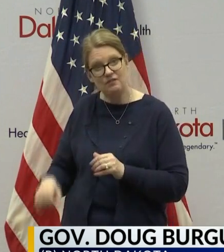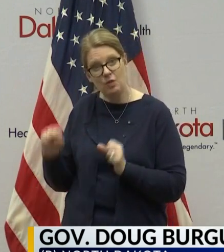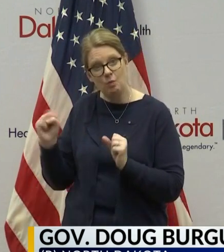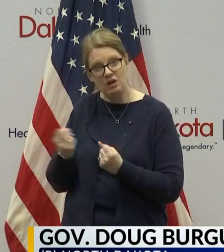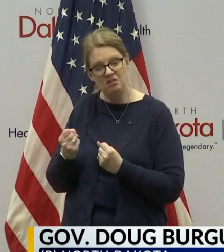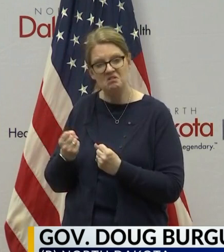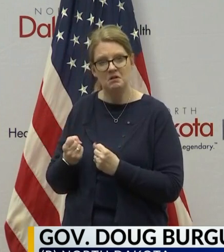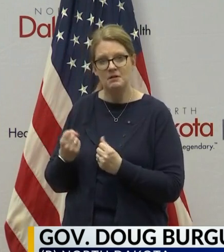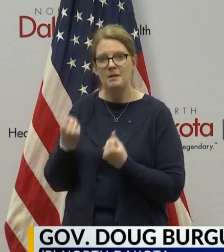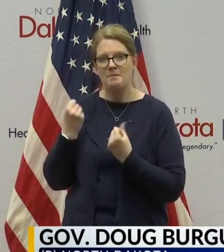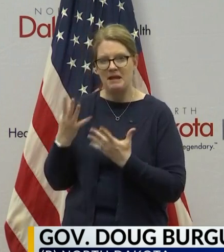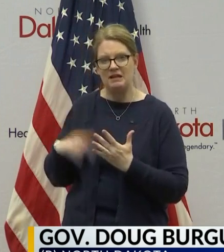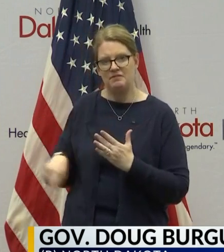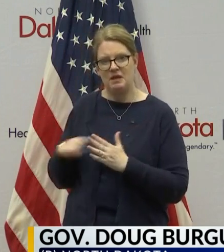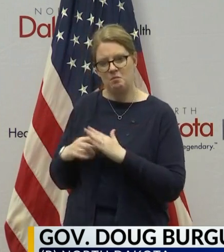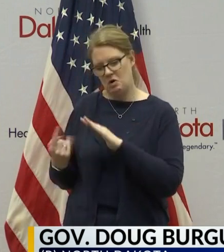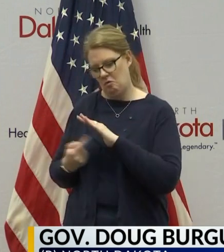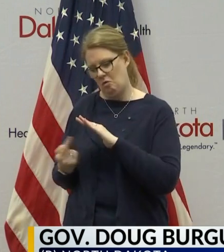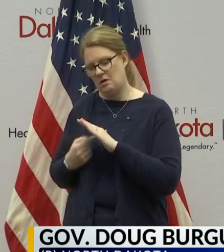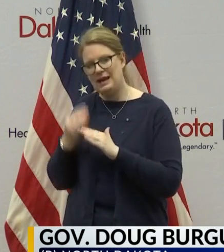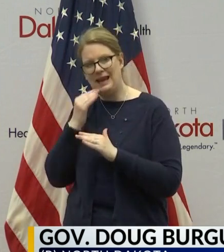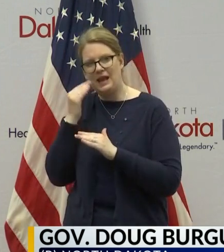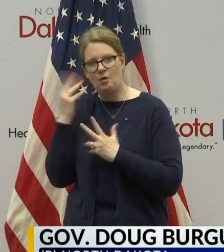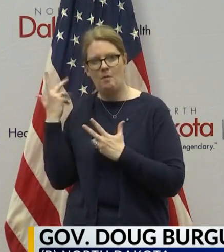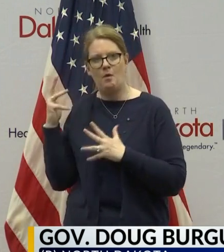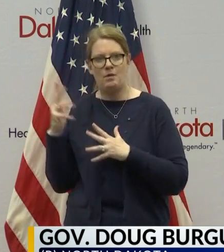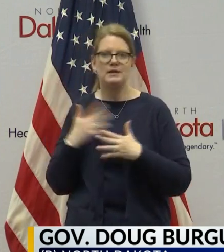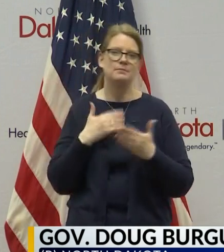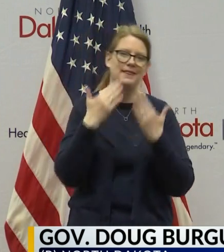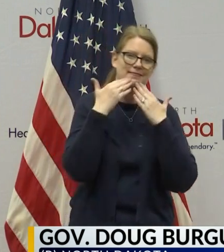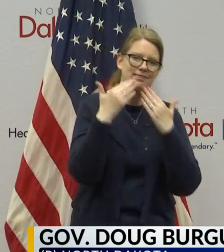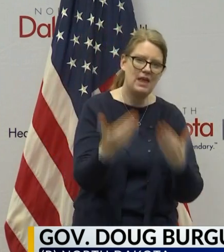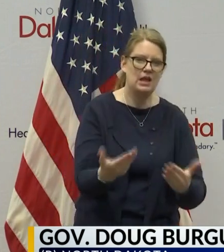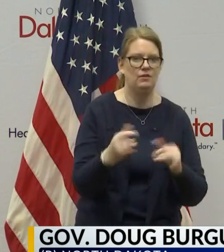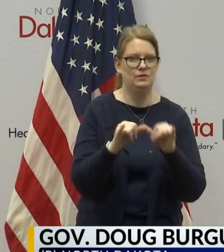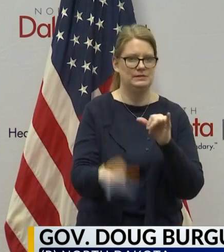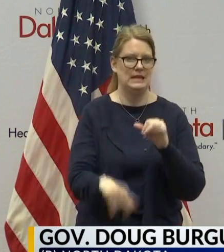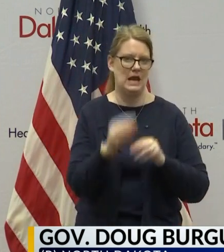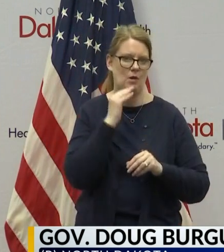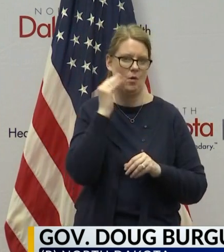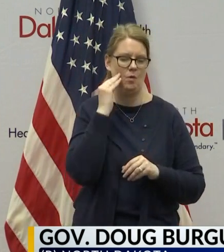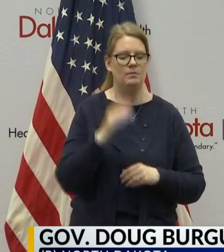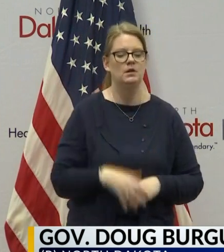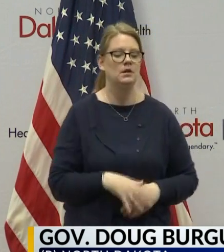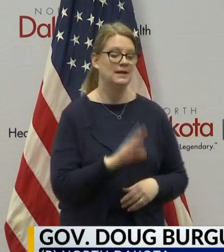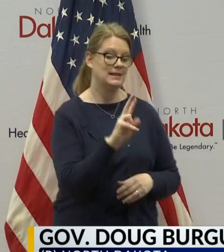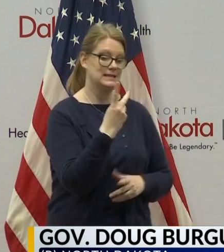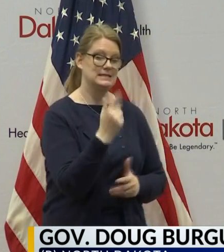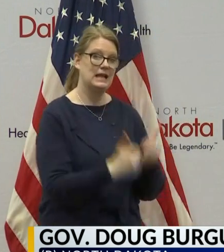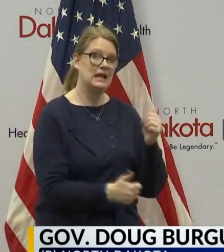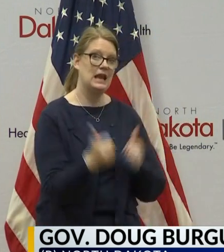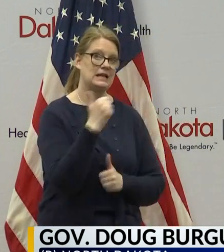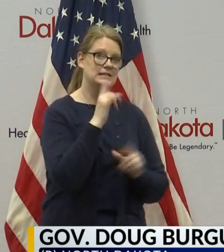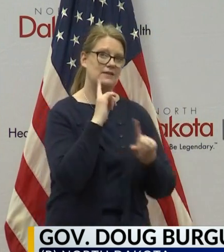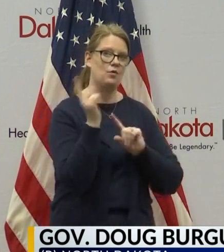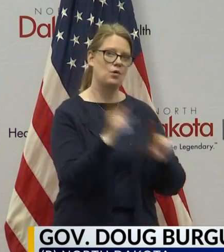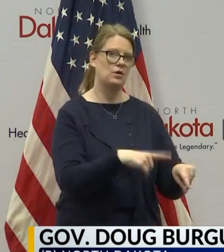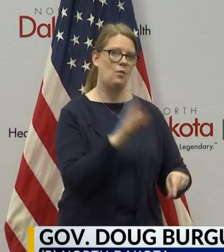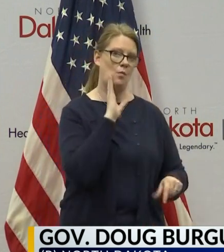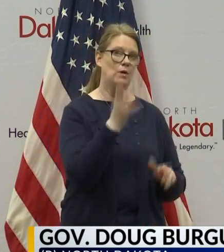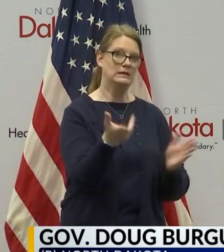collaboration and cooperation. Second executive order, which I'll be signing today,